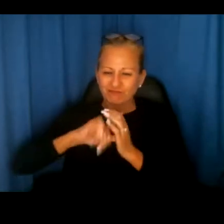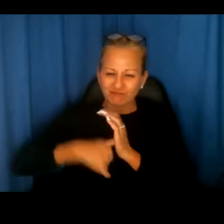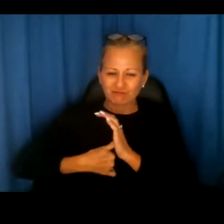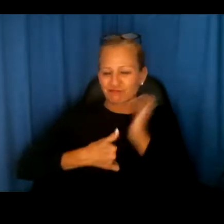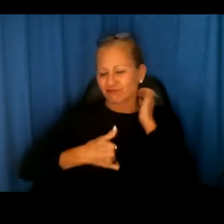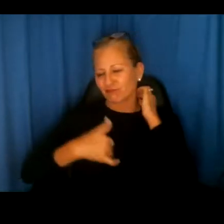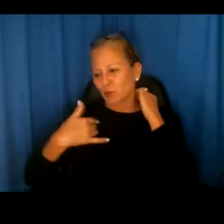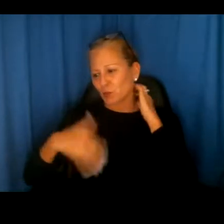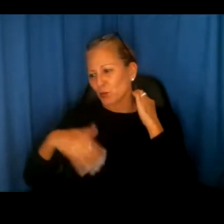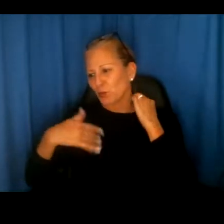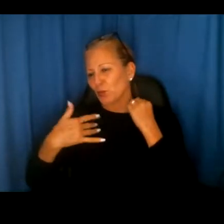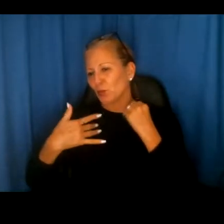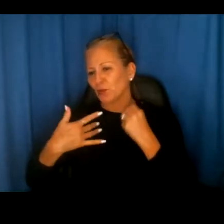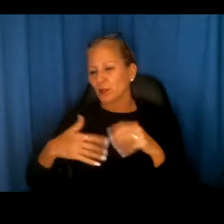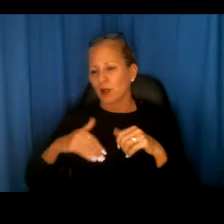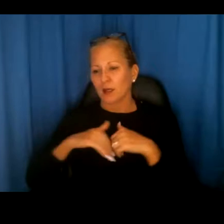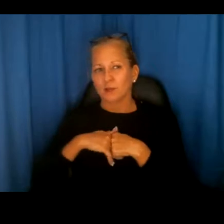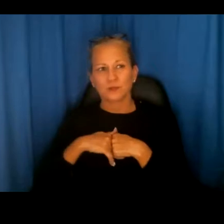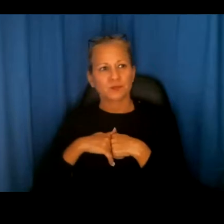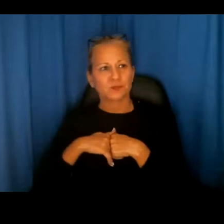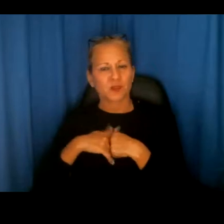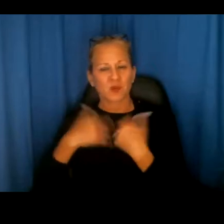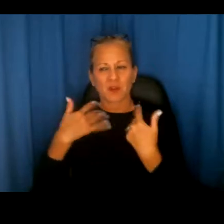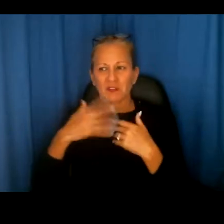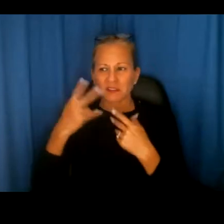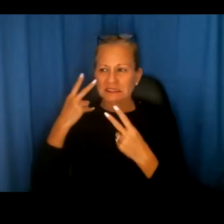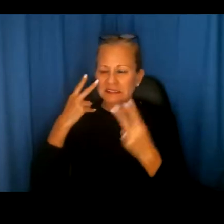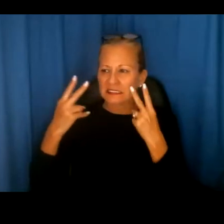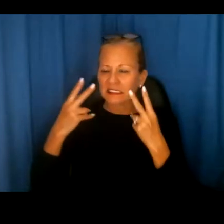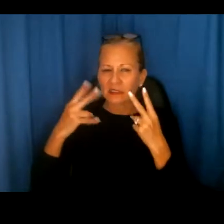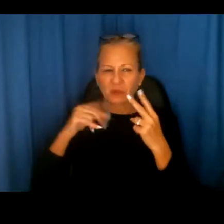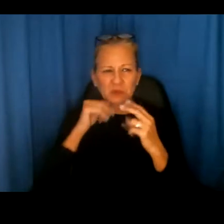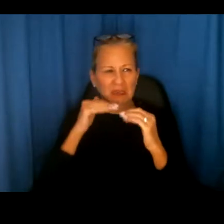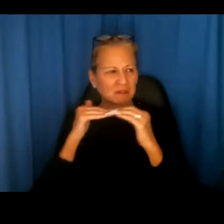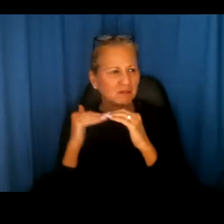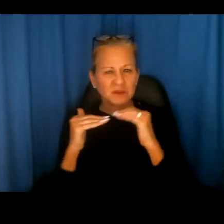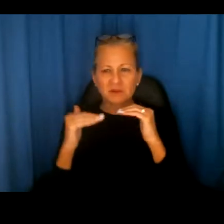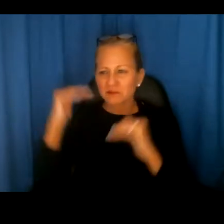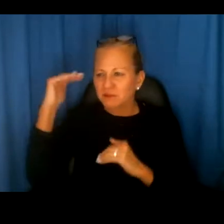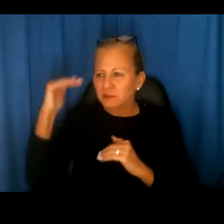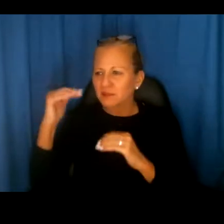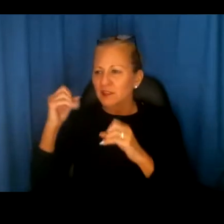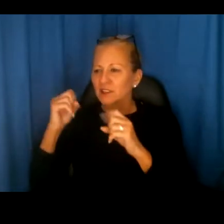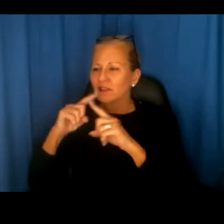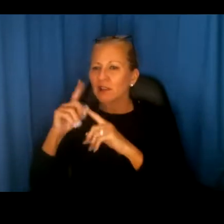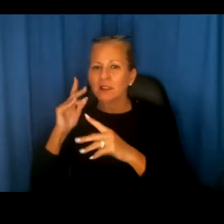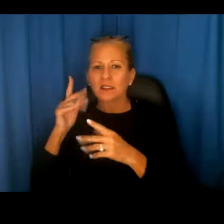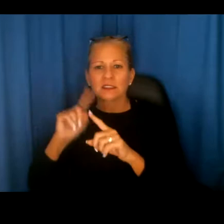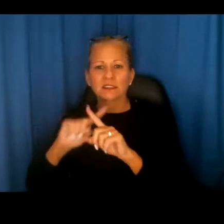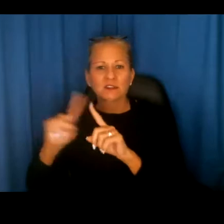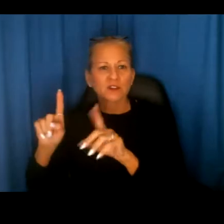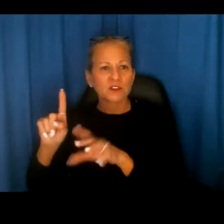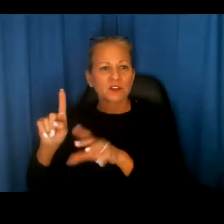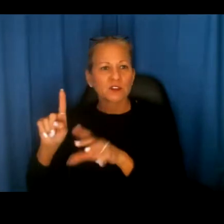just how, um, we have great disparities in the kinds of jobs that, uh, people of color are doing, uh,